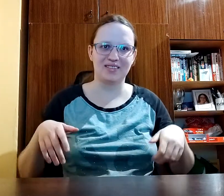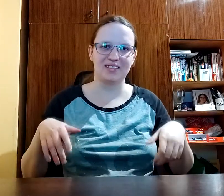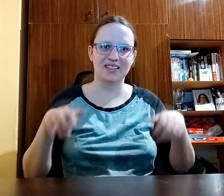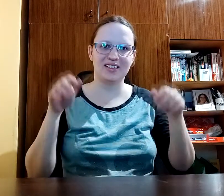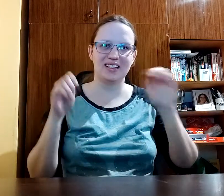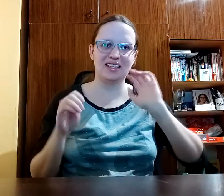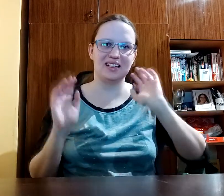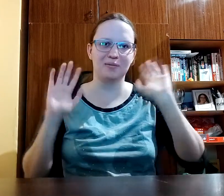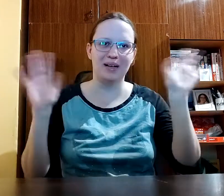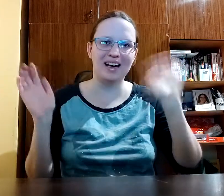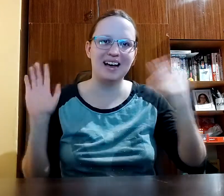for watching bye